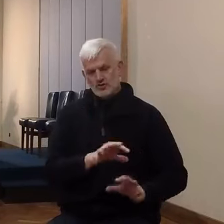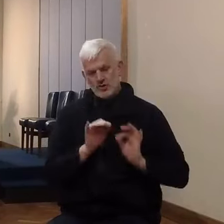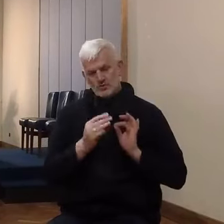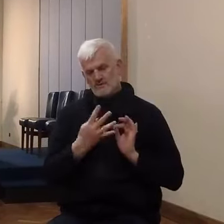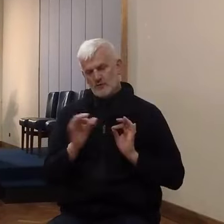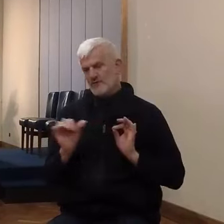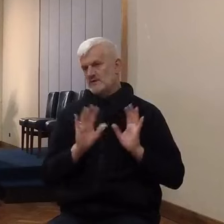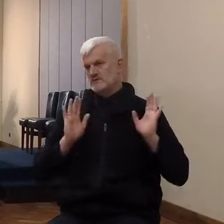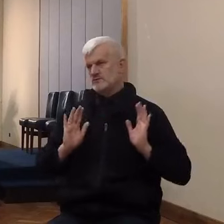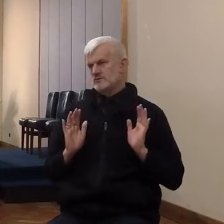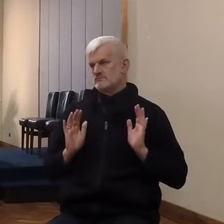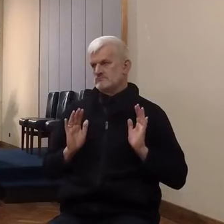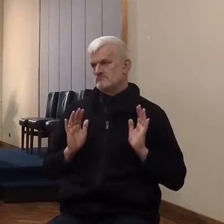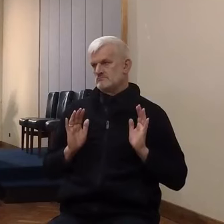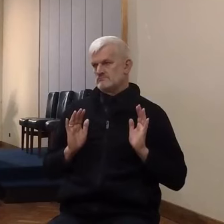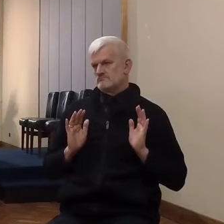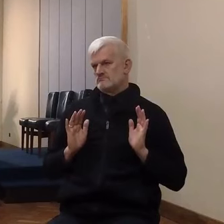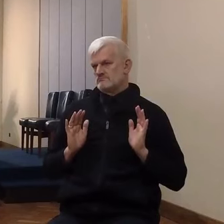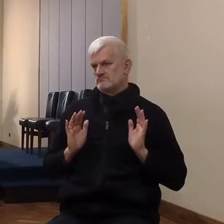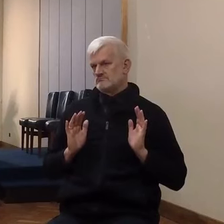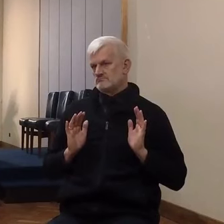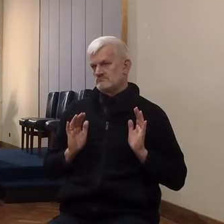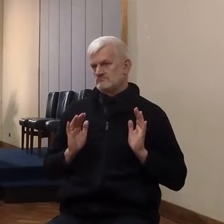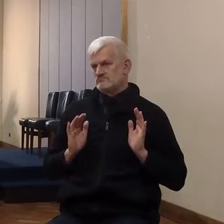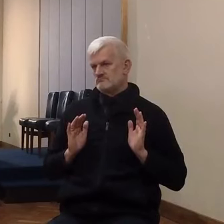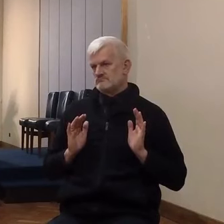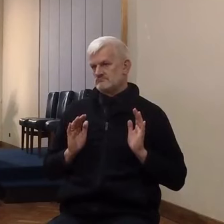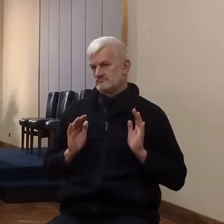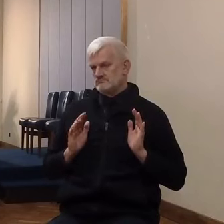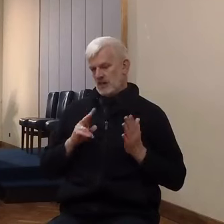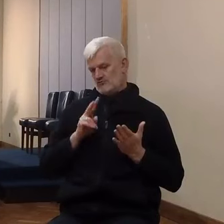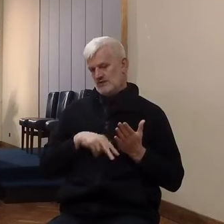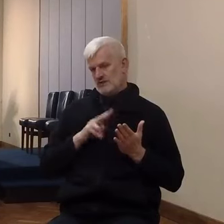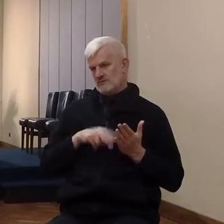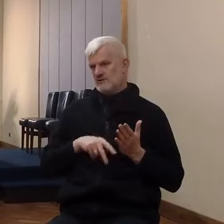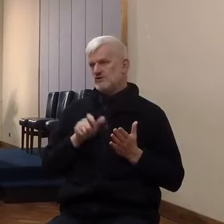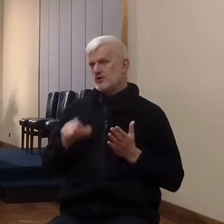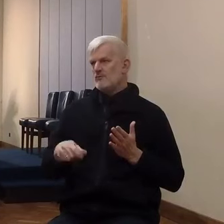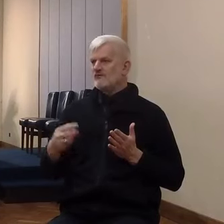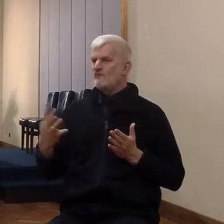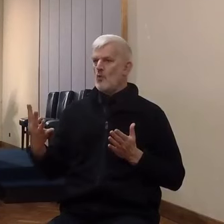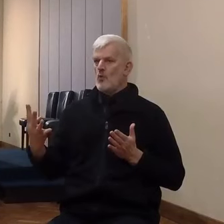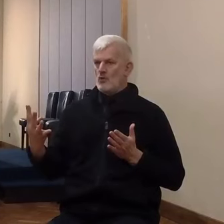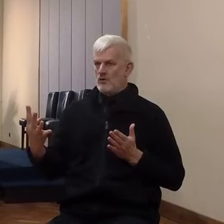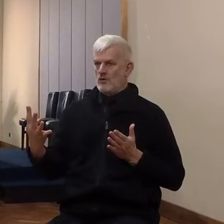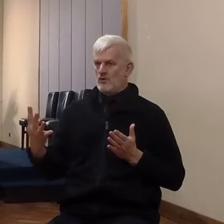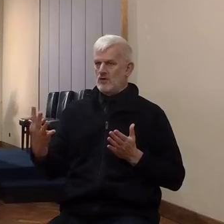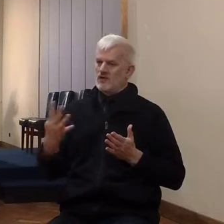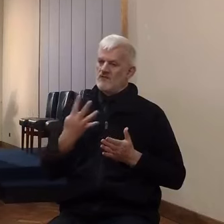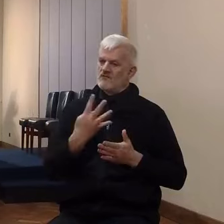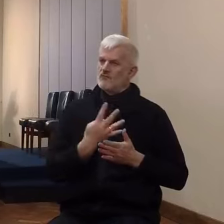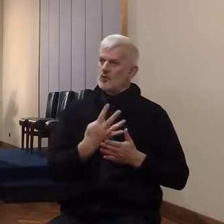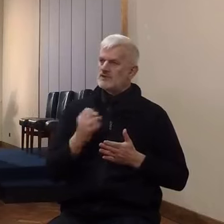to go. But it takes only 40,000. We read about that in chapter 4. And then,